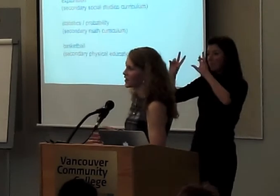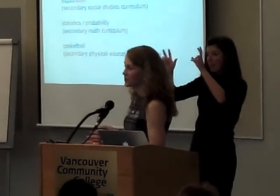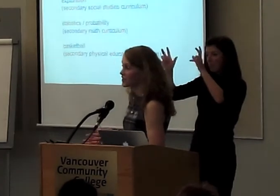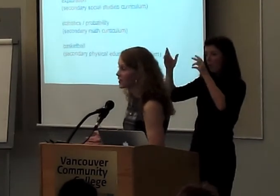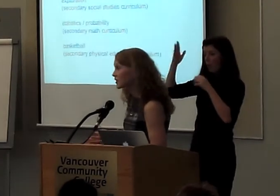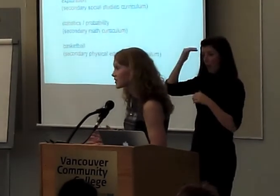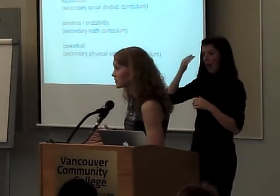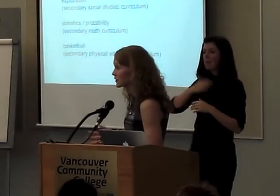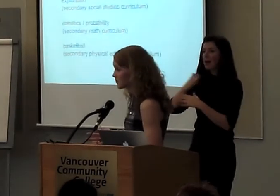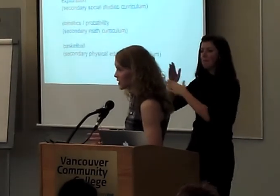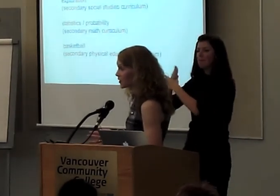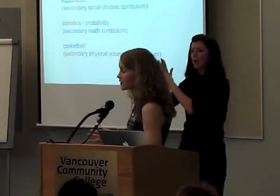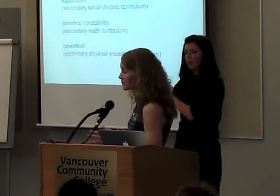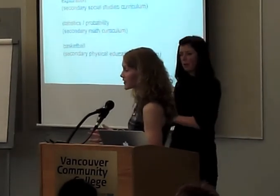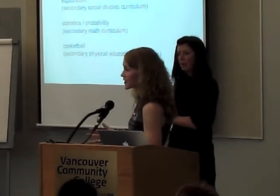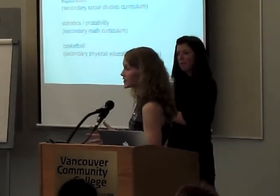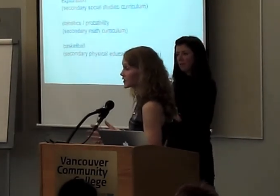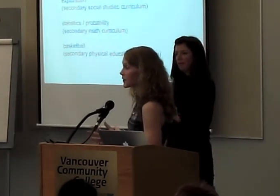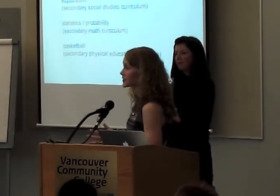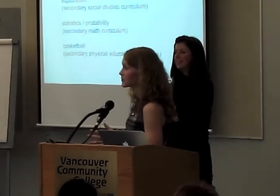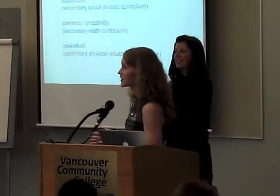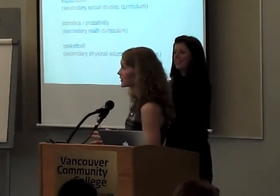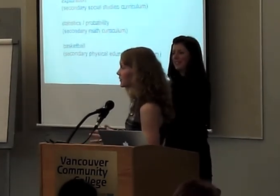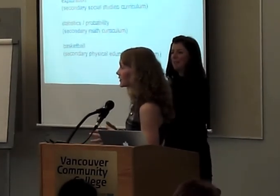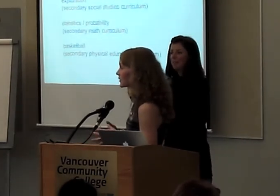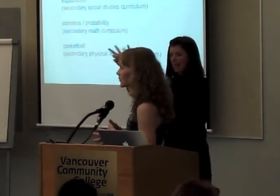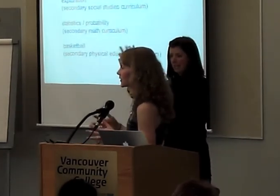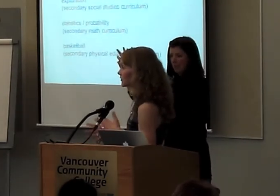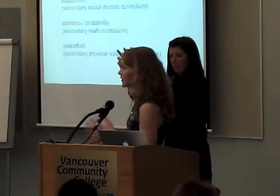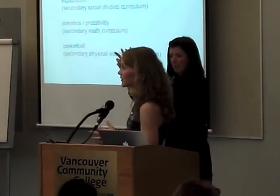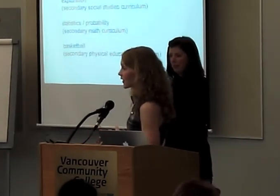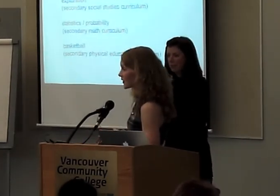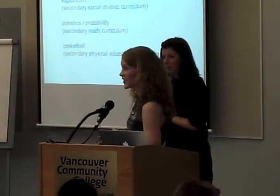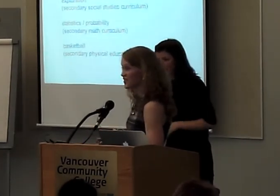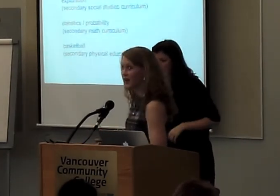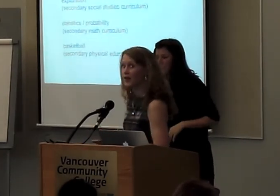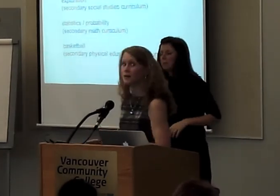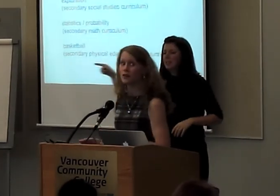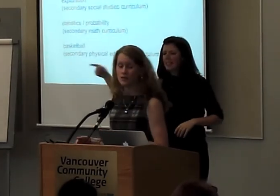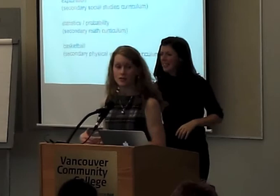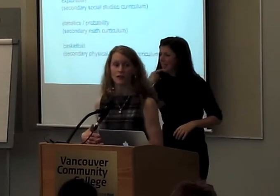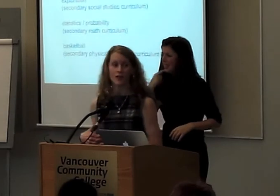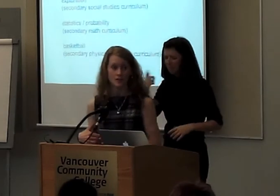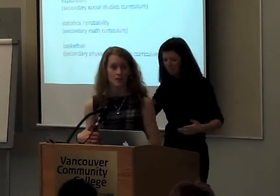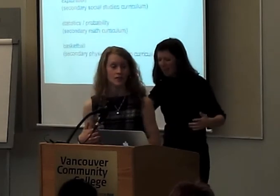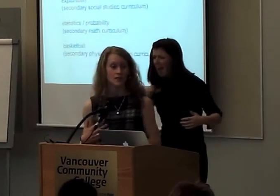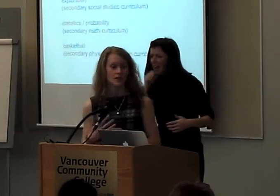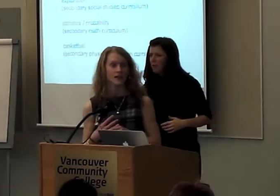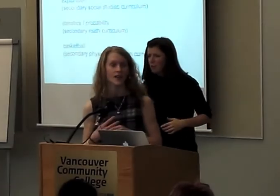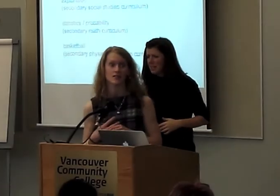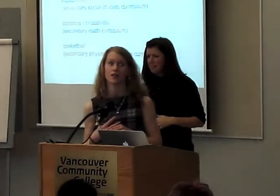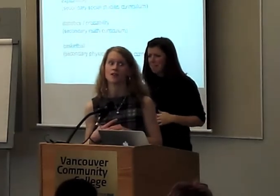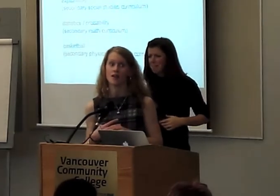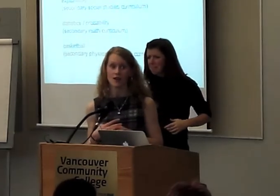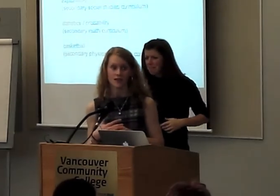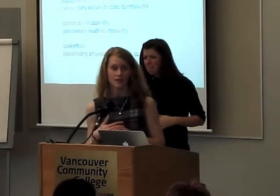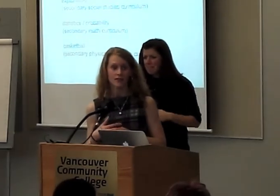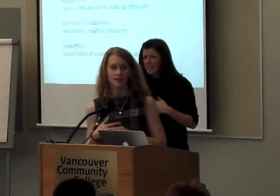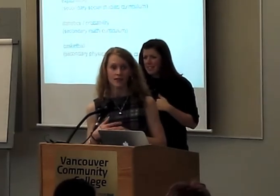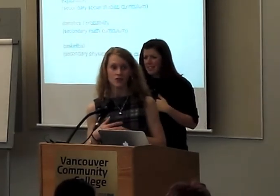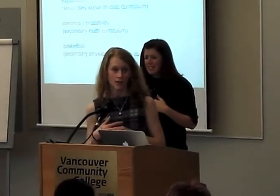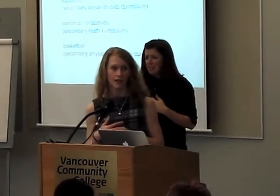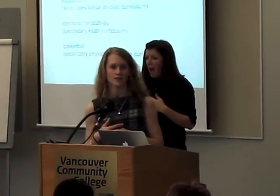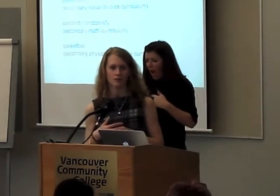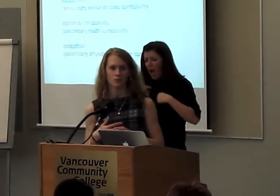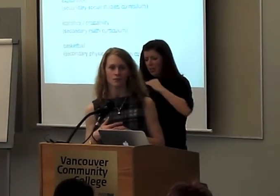this is really fascinating, but it's got nothing to do with me, because I teach basketball and we don't need that. And I said, I know there's a lot of students in your class that are not